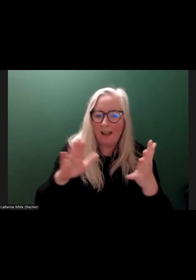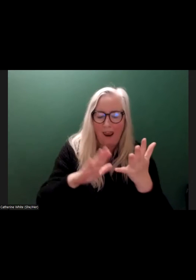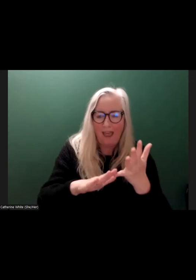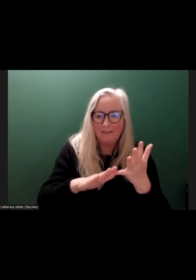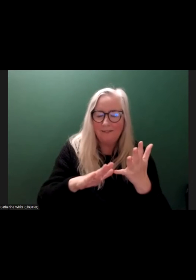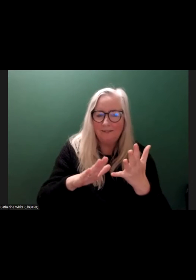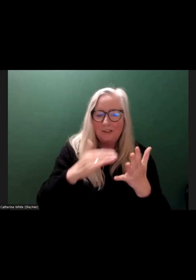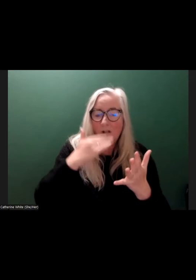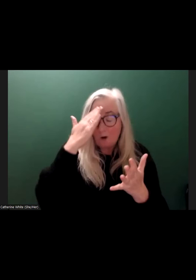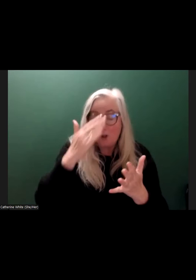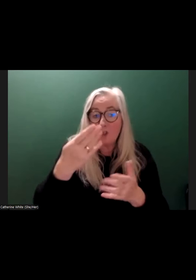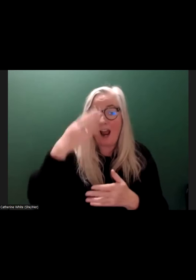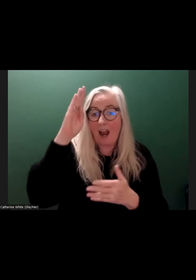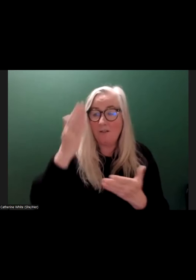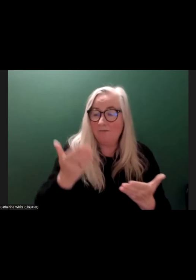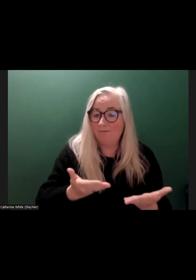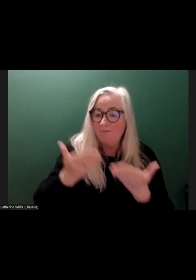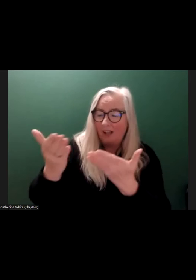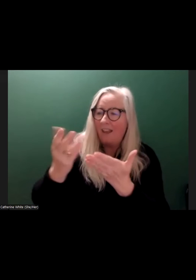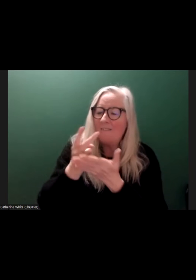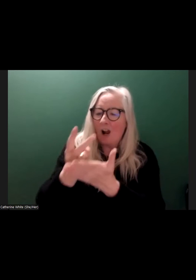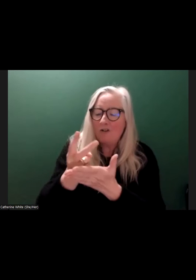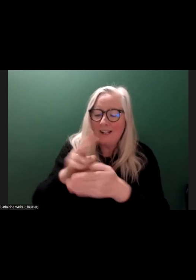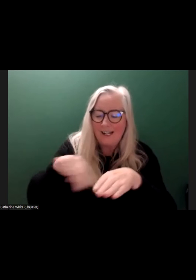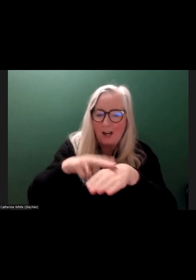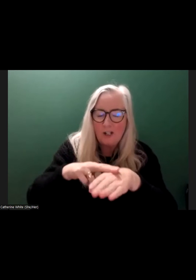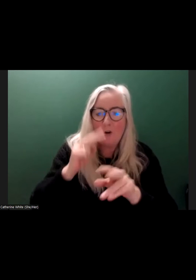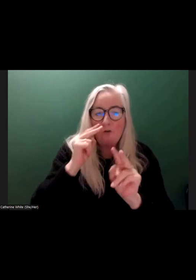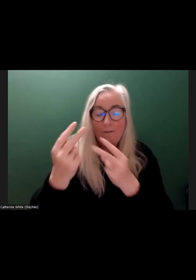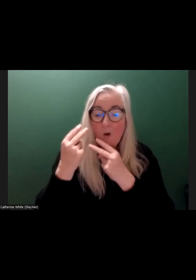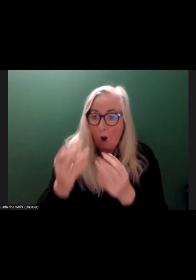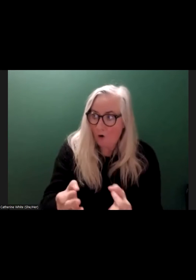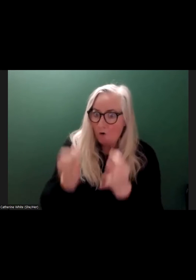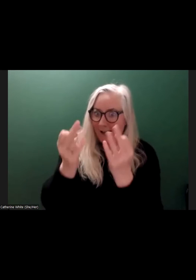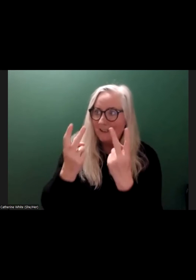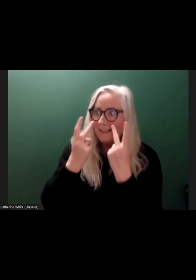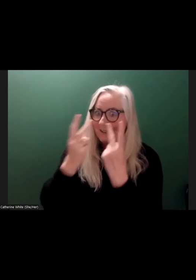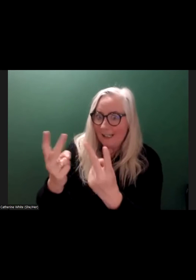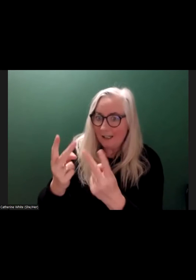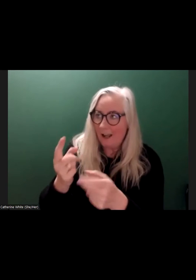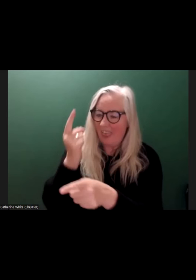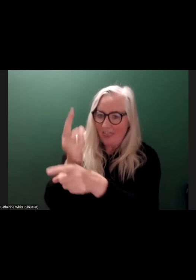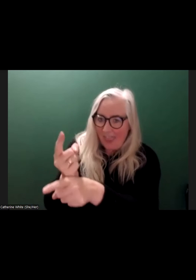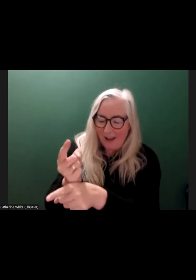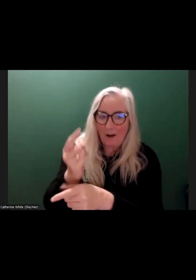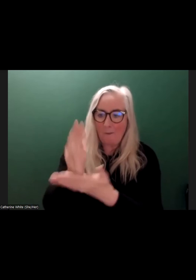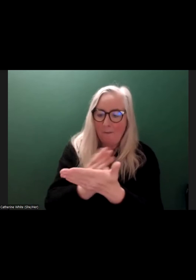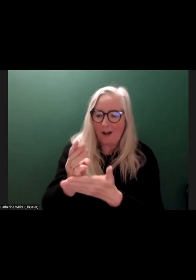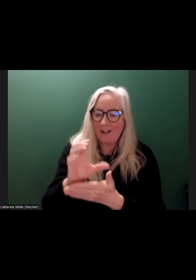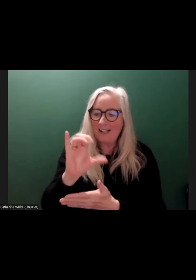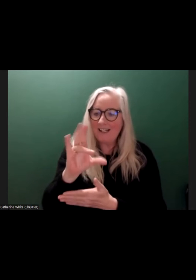Ireland were presenting their voluntary national review. And it was great to see it. And it was great to be there as part of civil society.